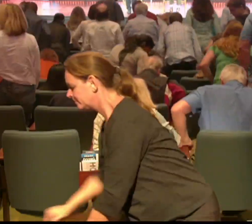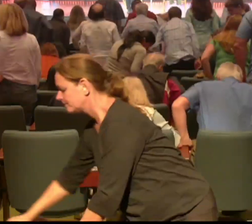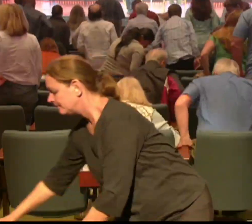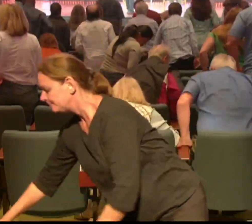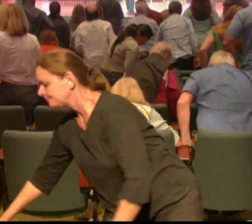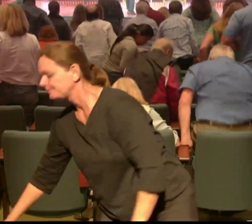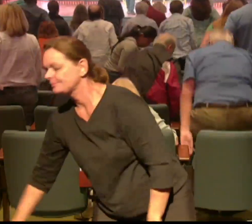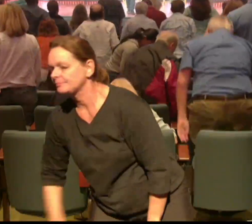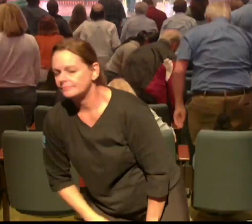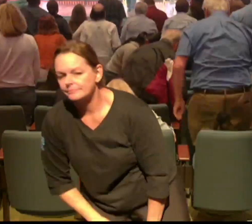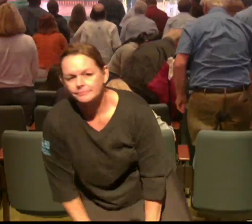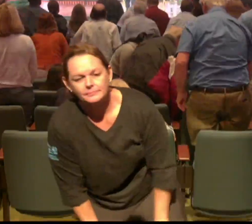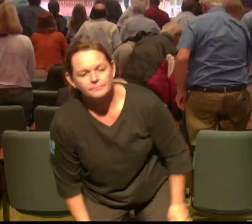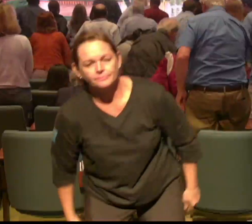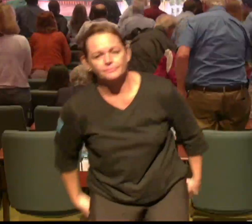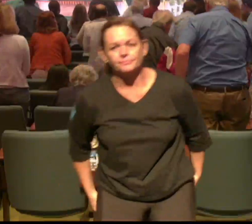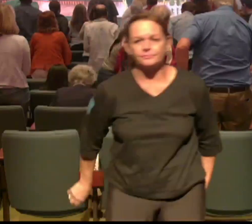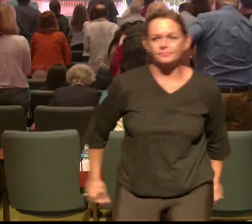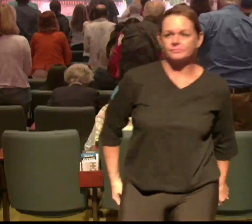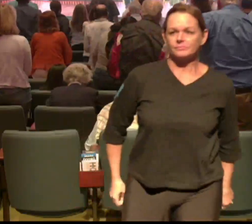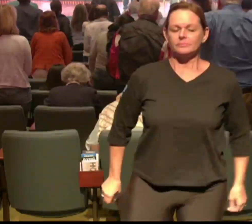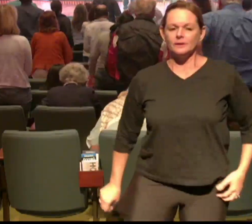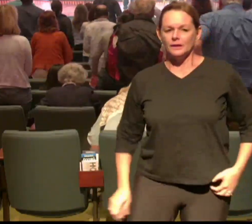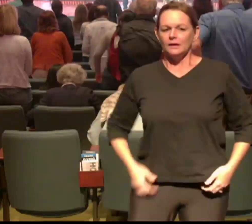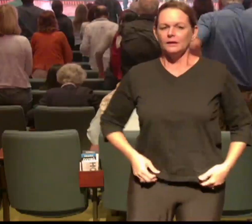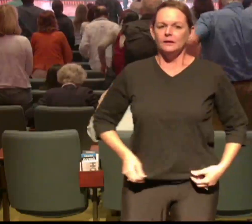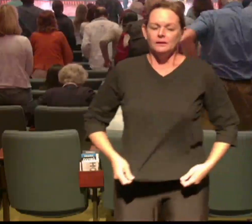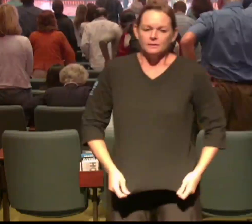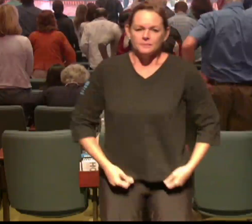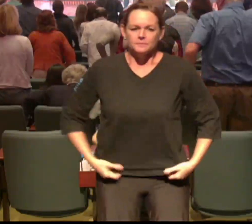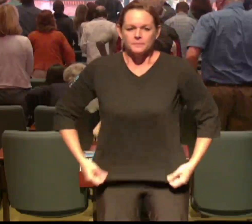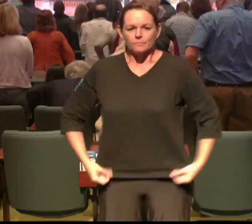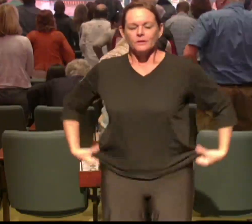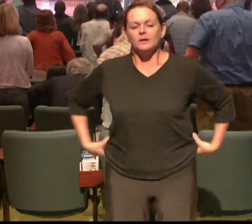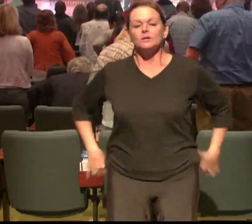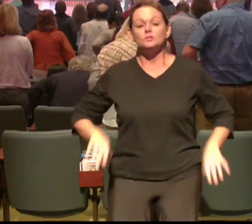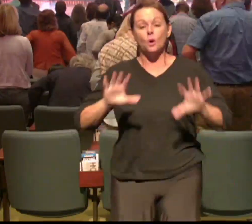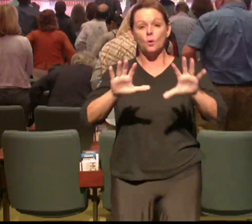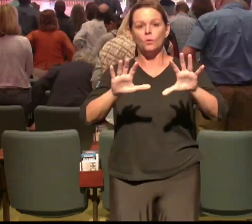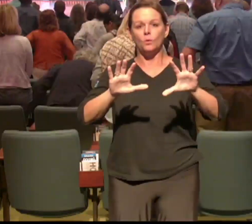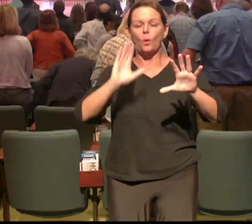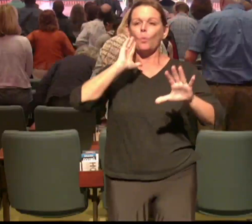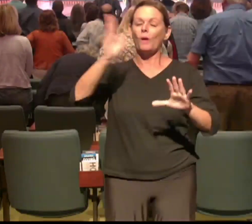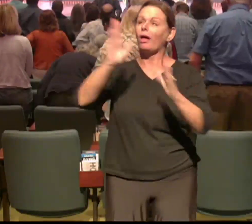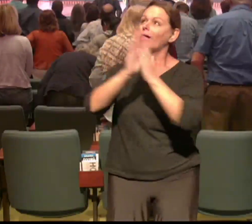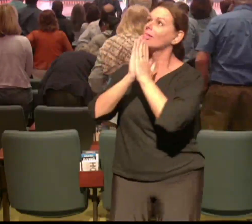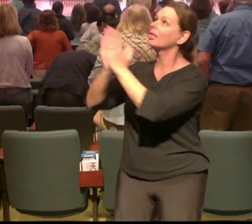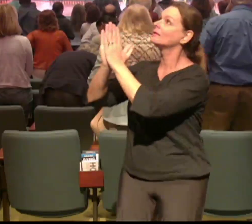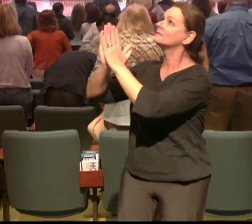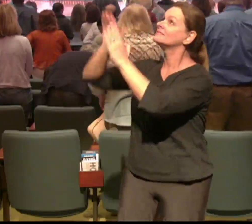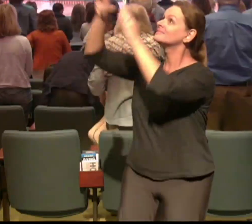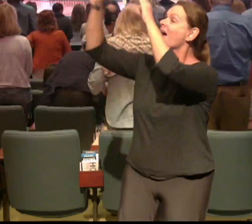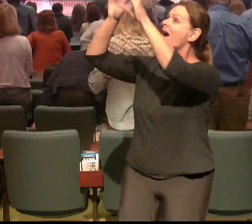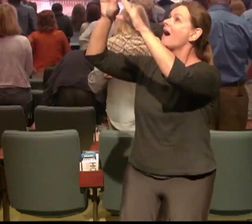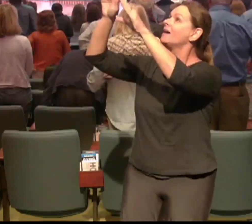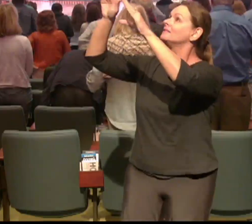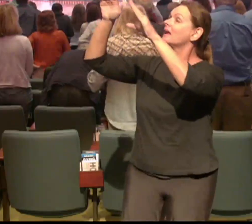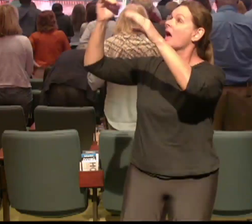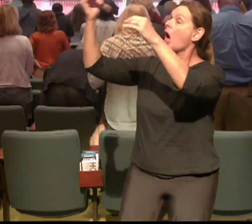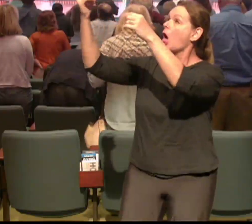and campus teams you can get ready to close we're going to pray a couple prayers we're going to pray that God opens our eyes this week and that we will see the people that are all